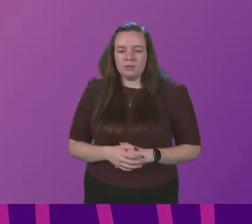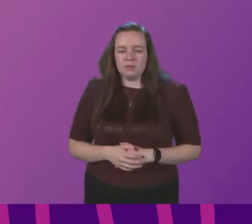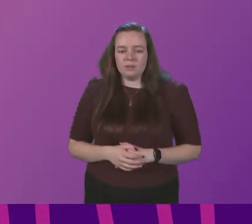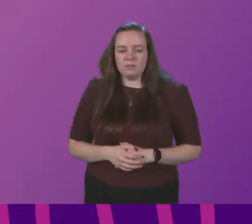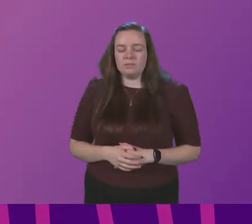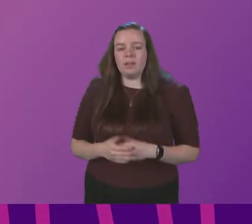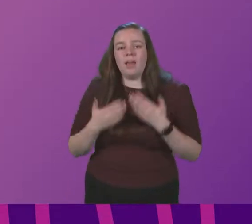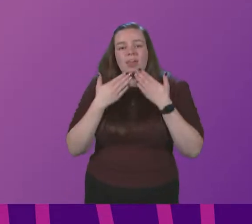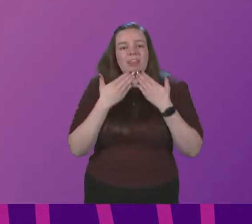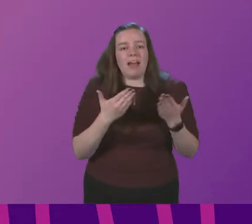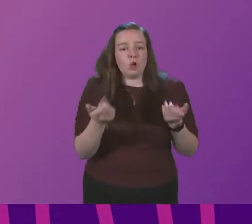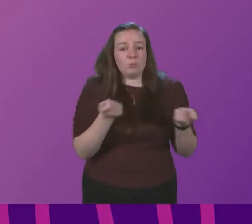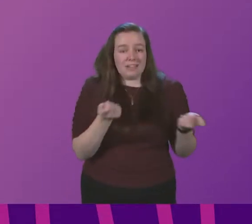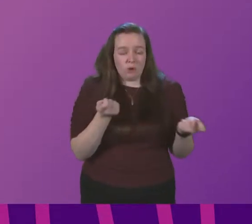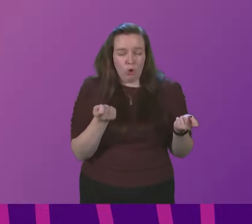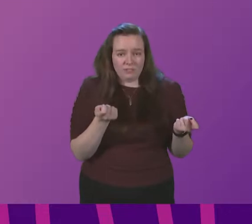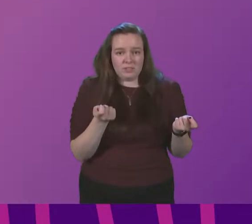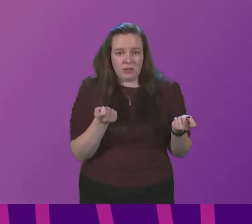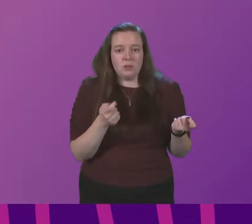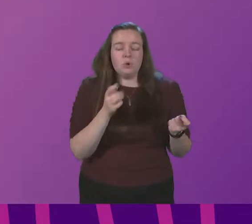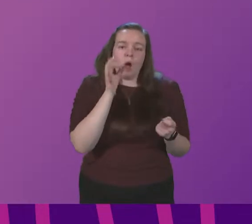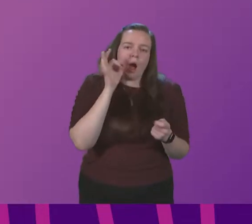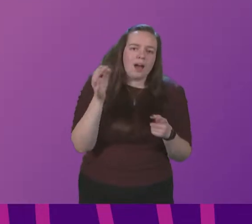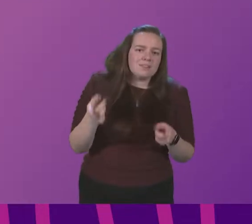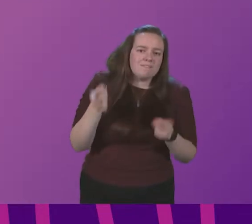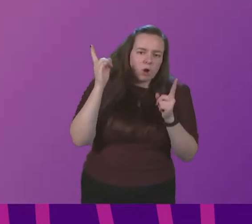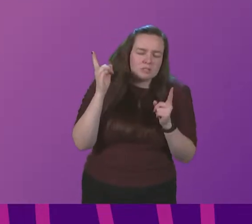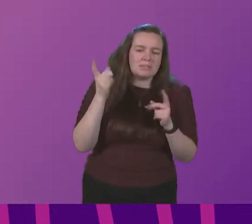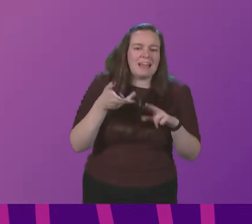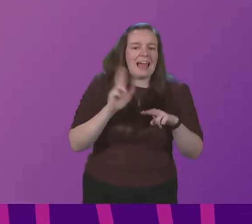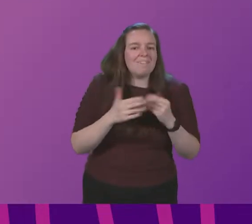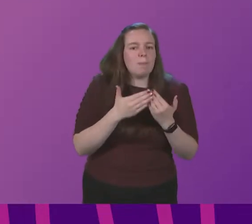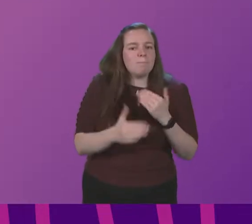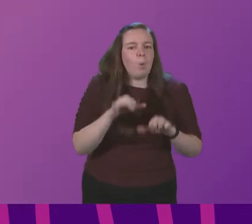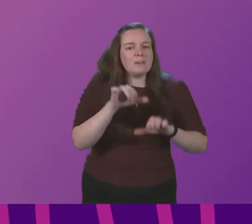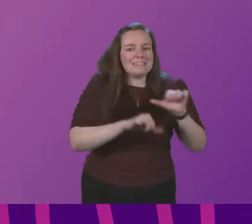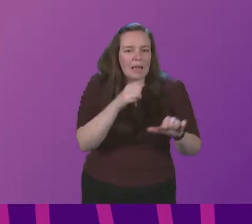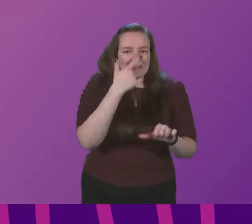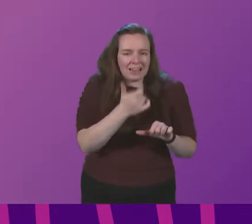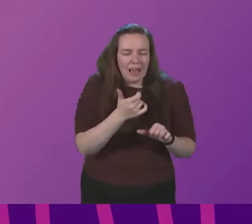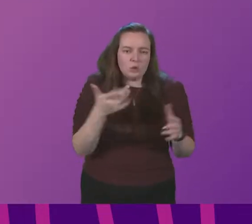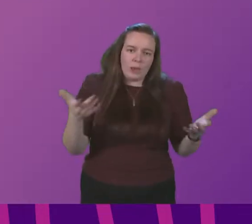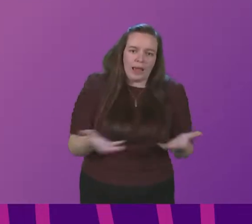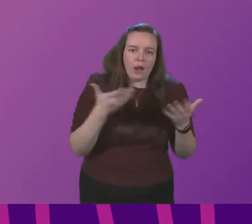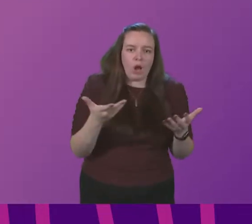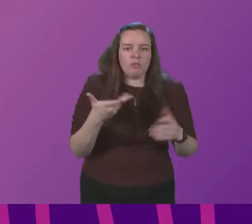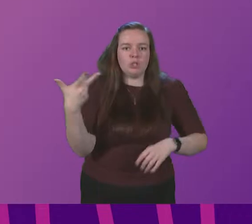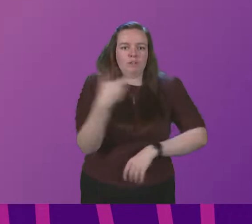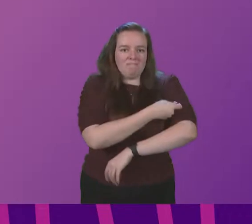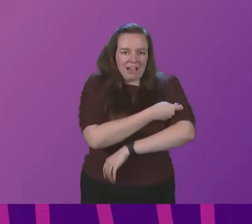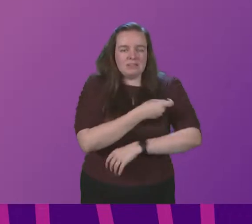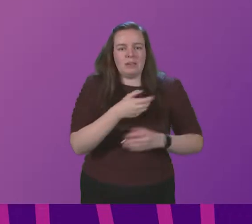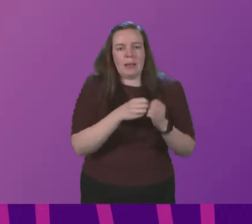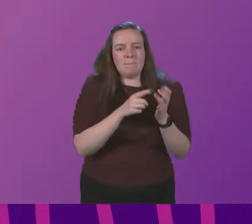Thank you President Officer to ask the First Minister whether further steps can be taken to encourage higher uptake of vaccines and